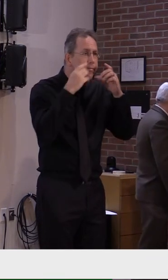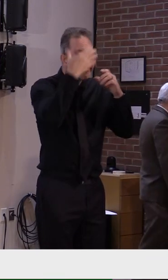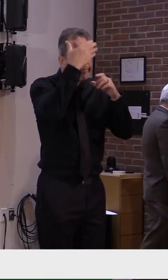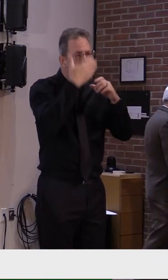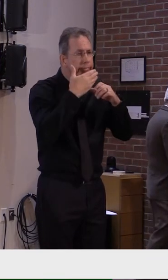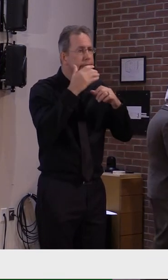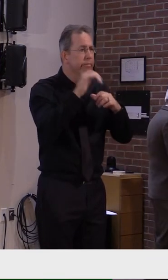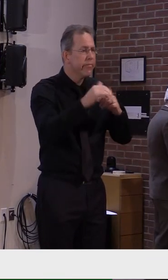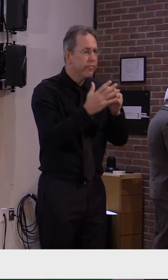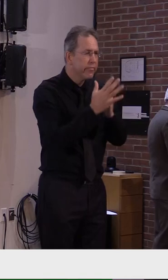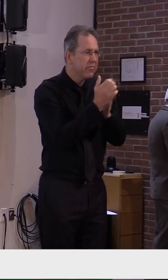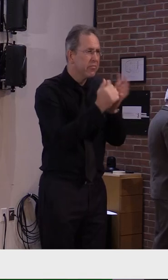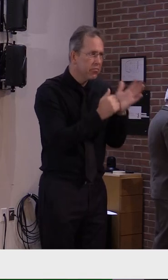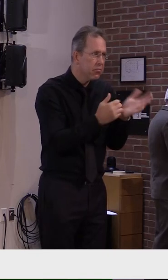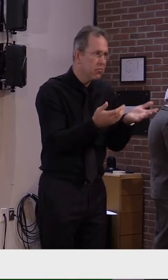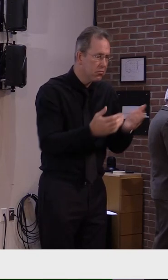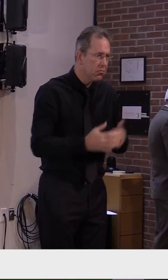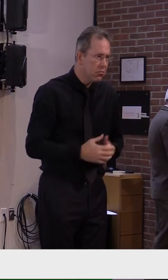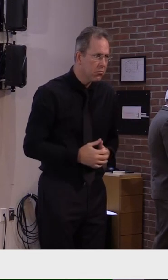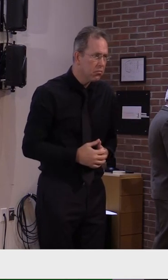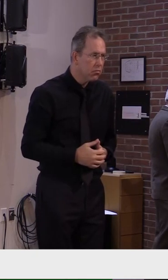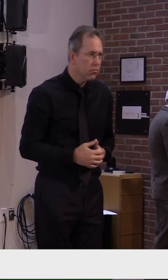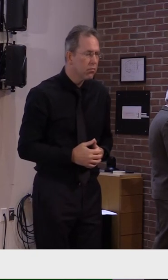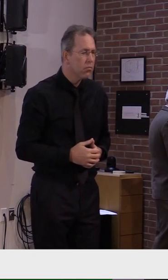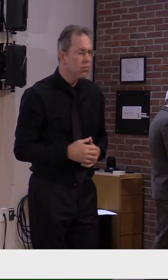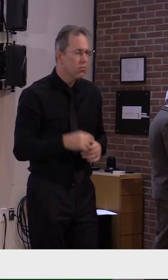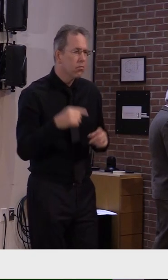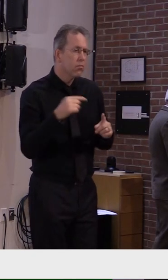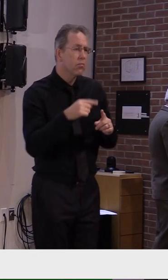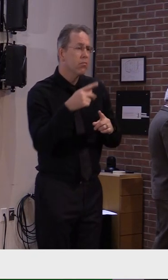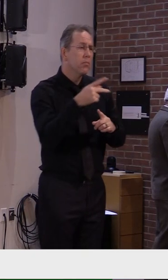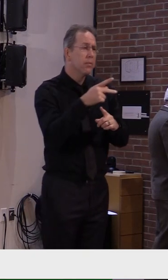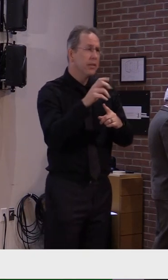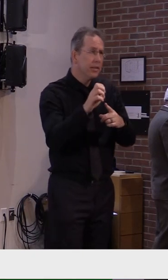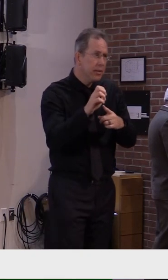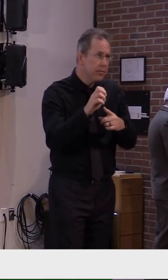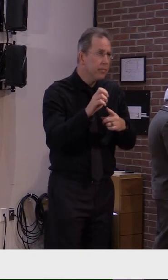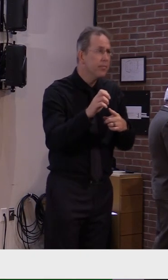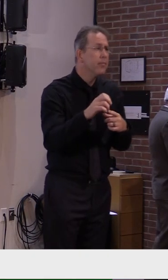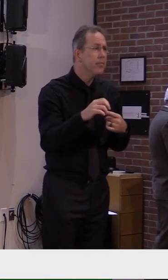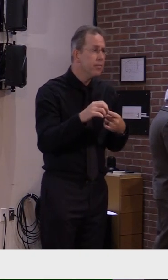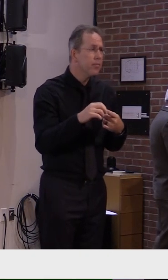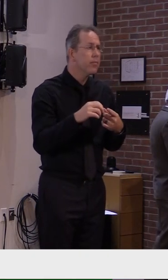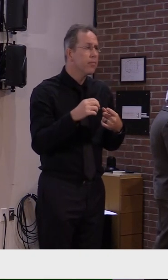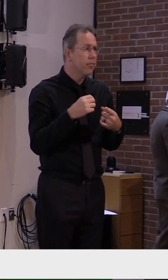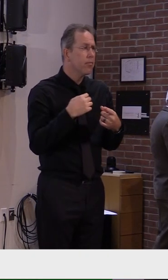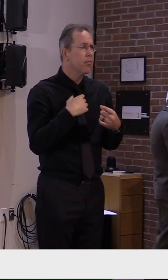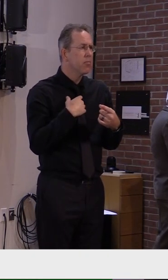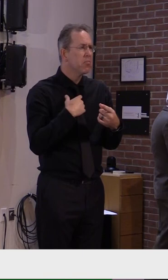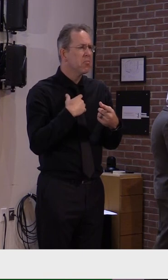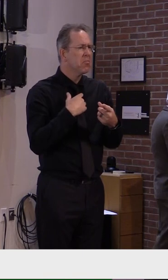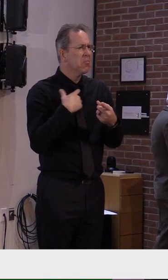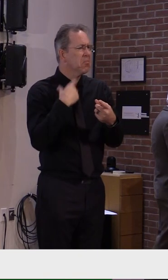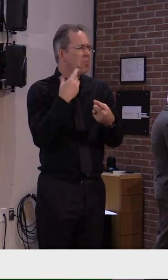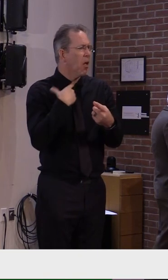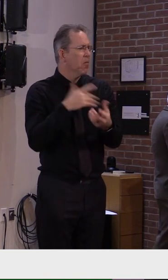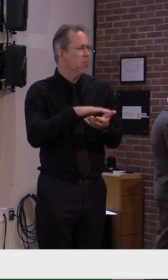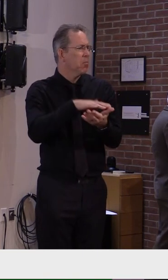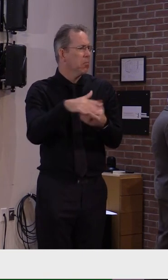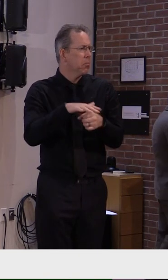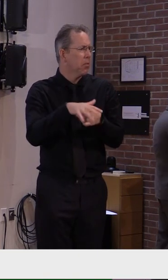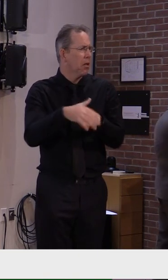warehouse is designed to backstop the healthcare system, and to a limited extent, first